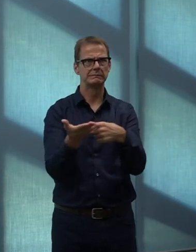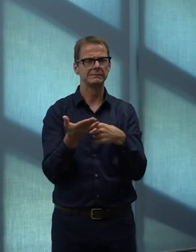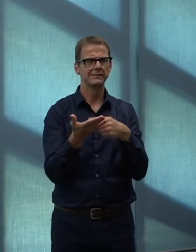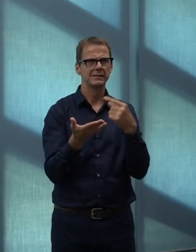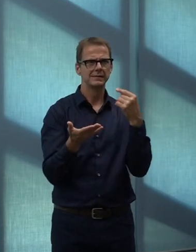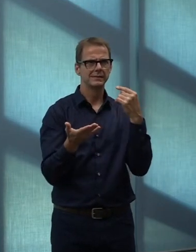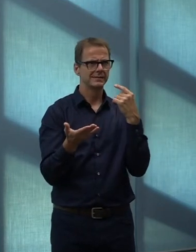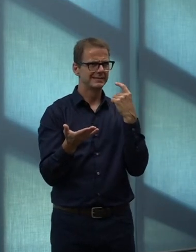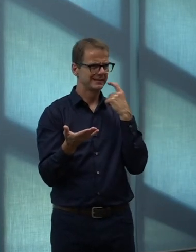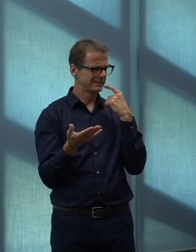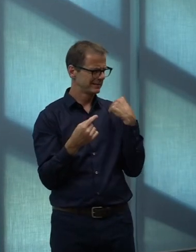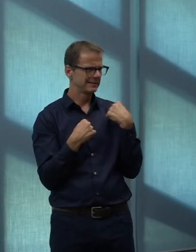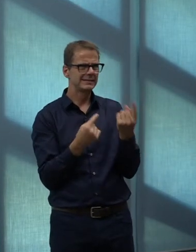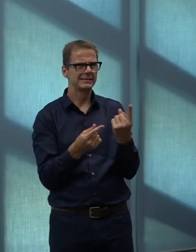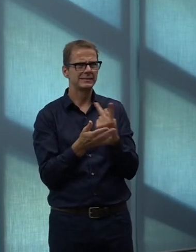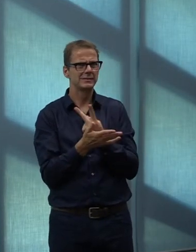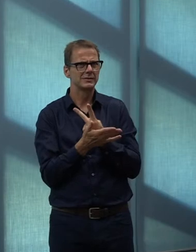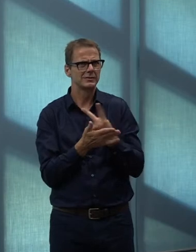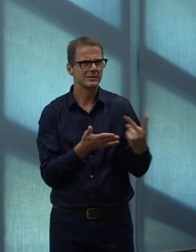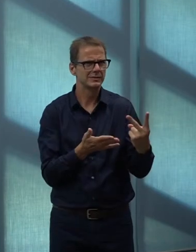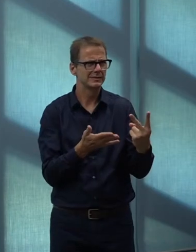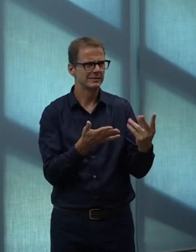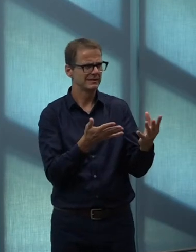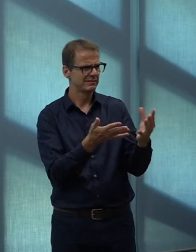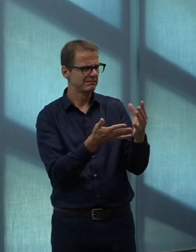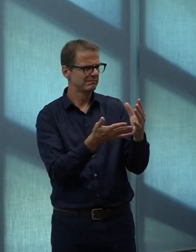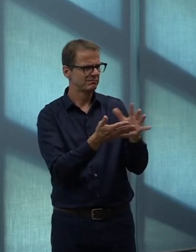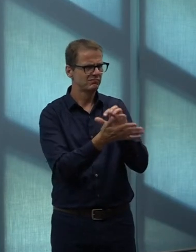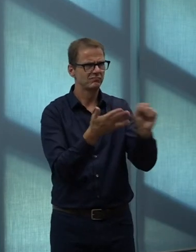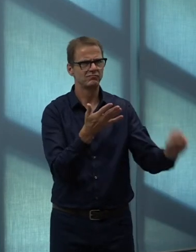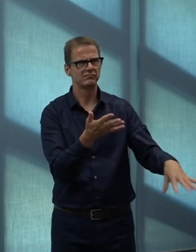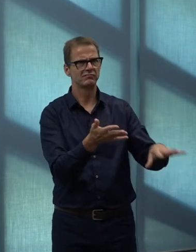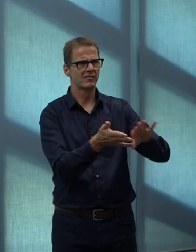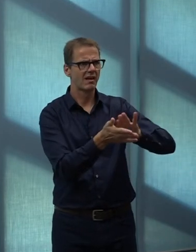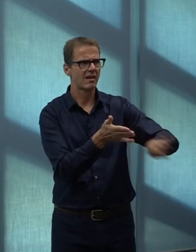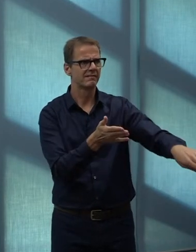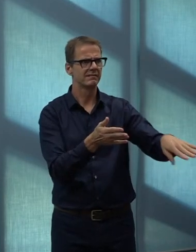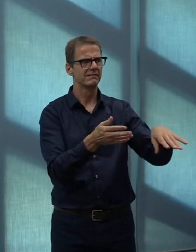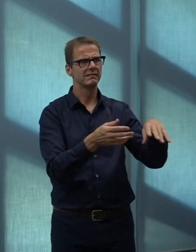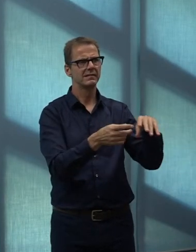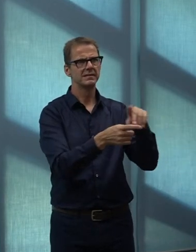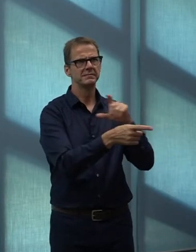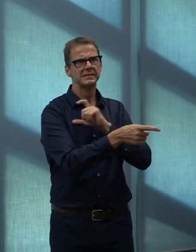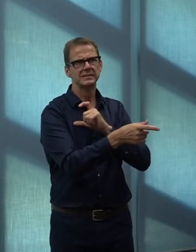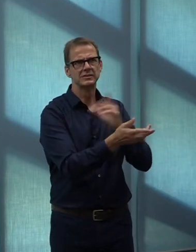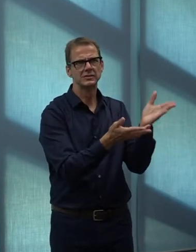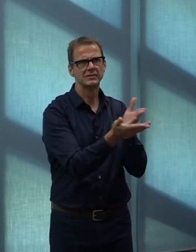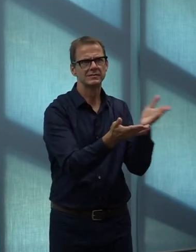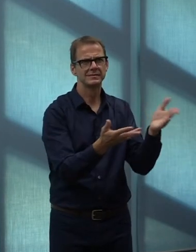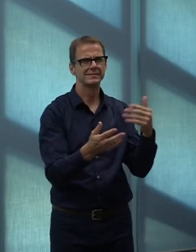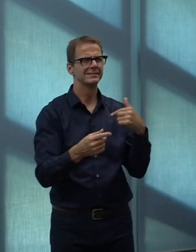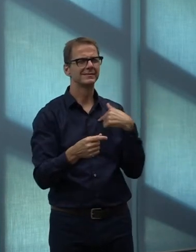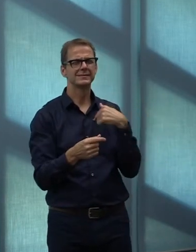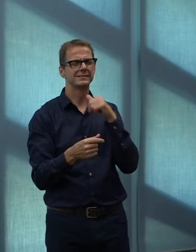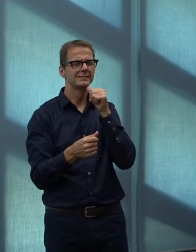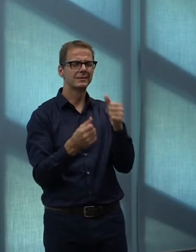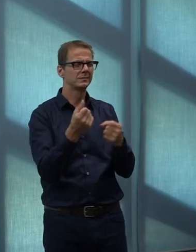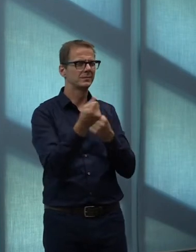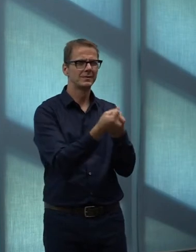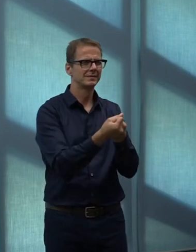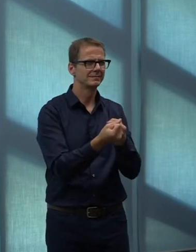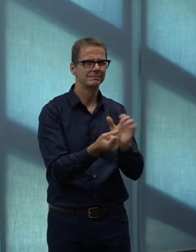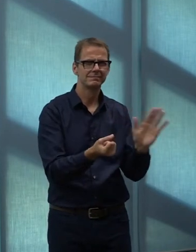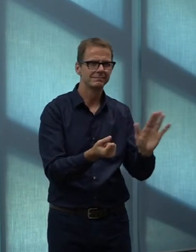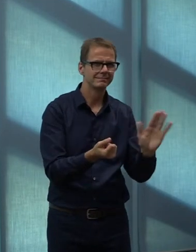a discussion about how we can smartly invest with a variety of frontline providers, including police,